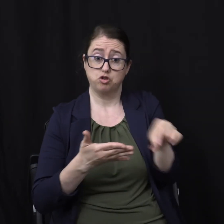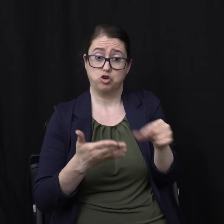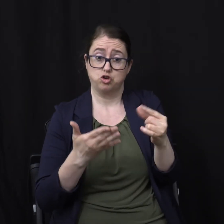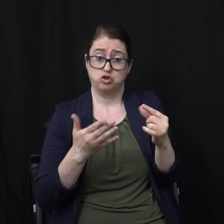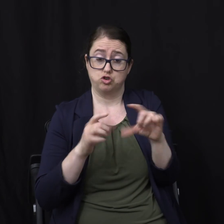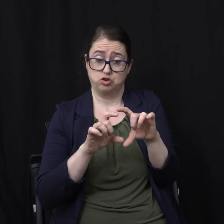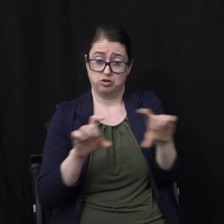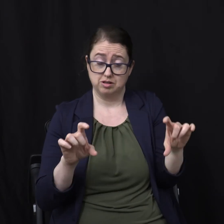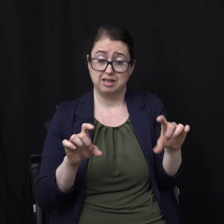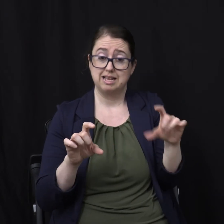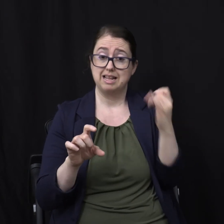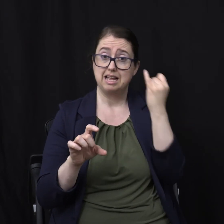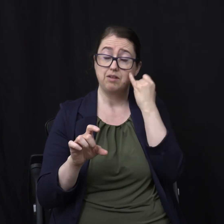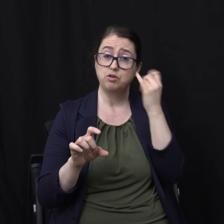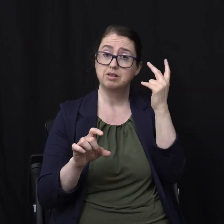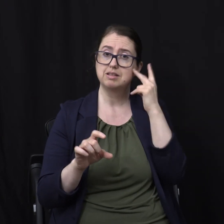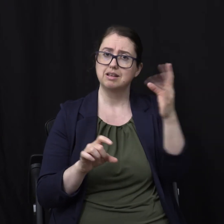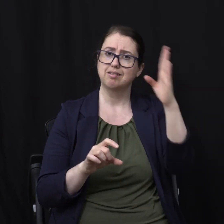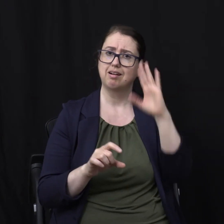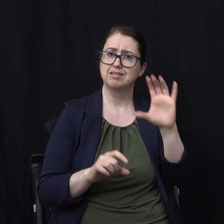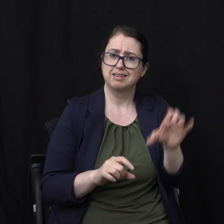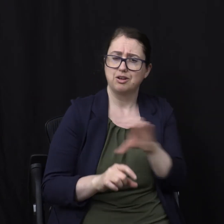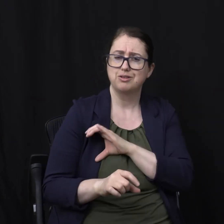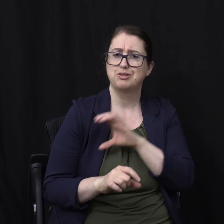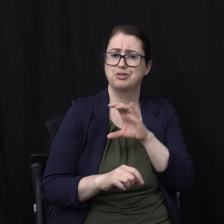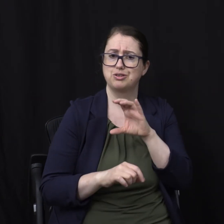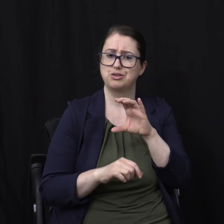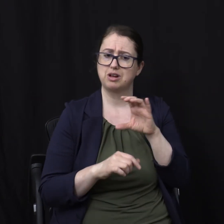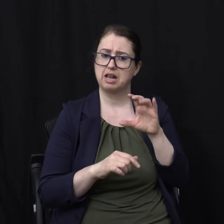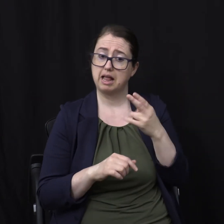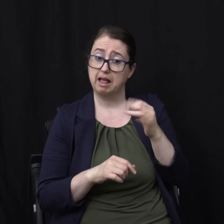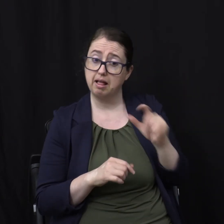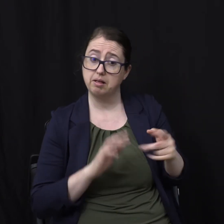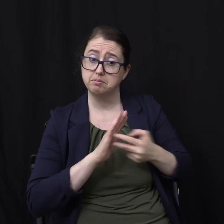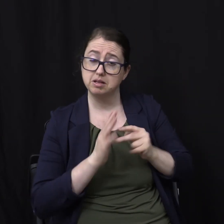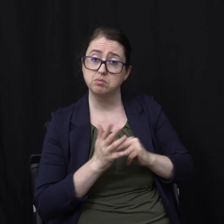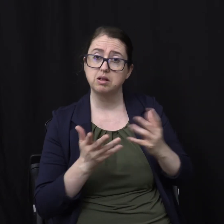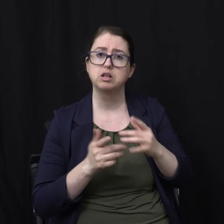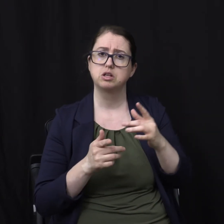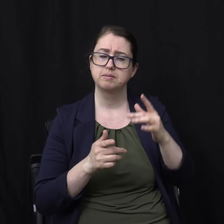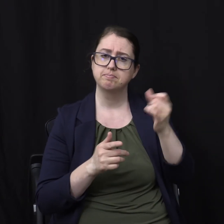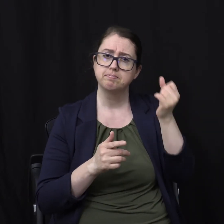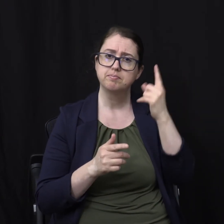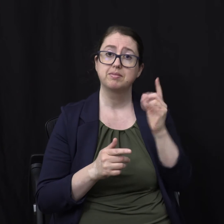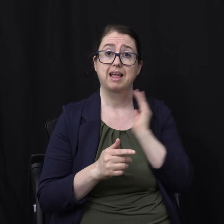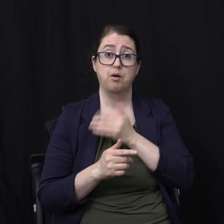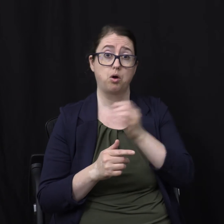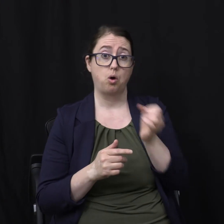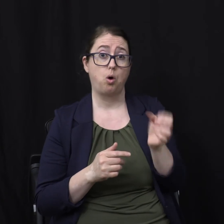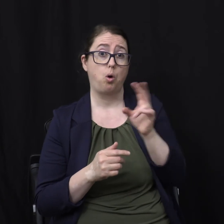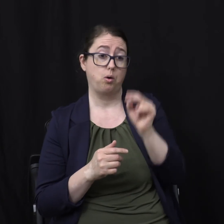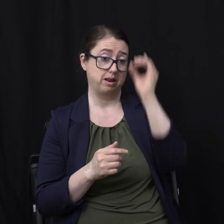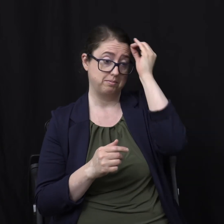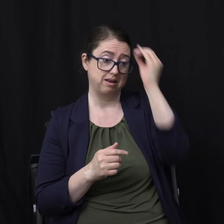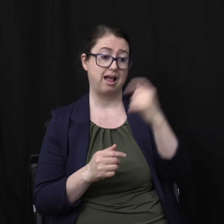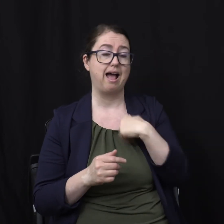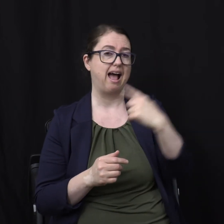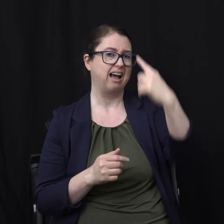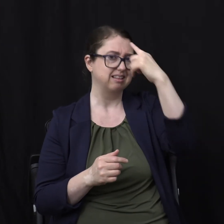And built our understanding Of God's character And the nature of hell On just that phrase And we form our own opinion This is what I think Eternal fire